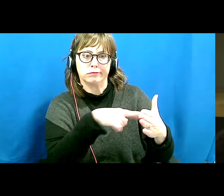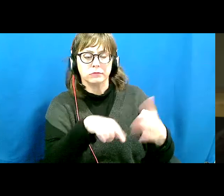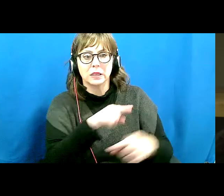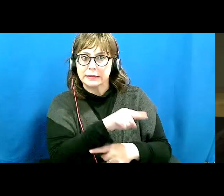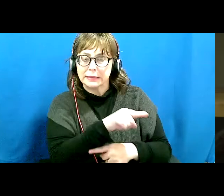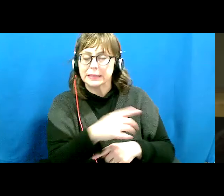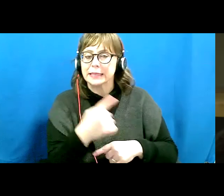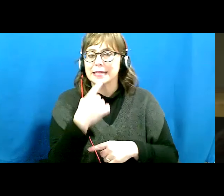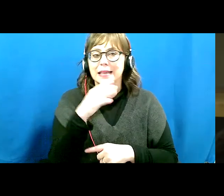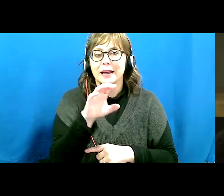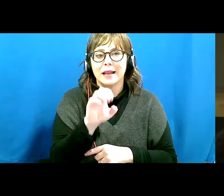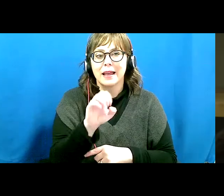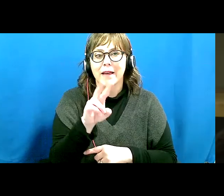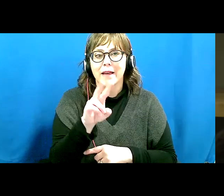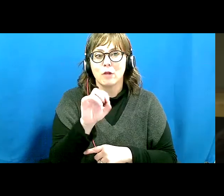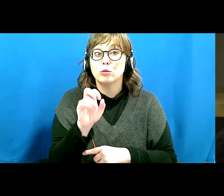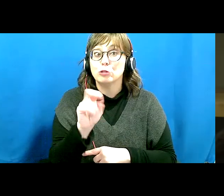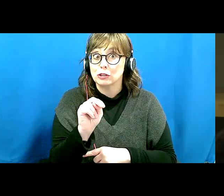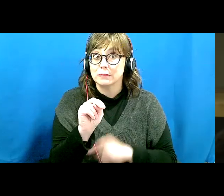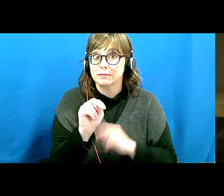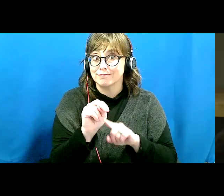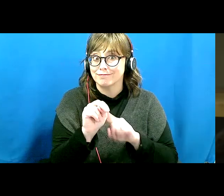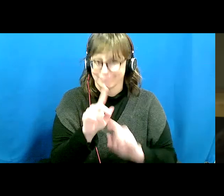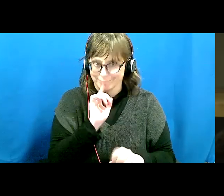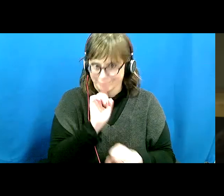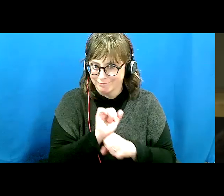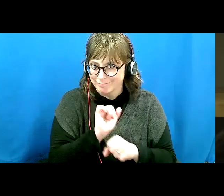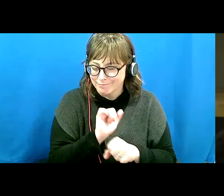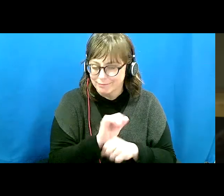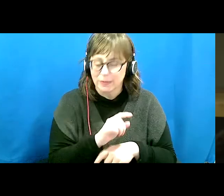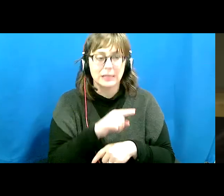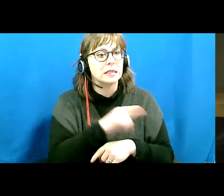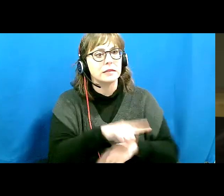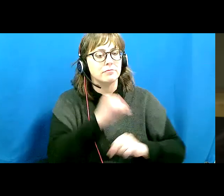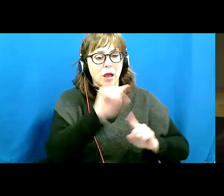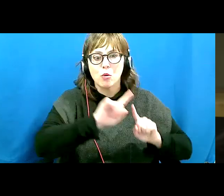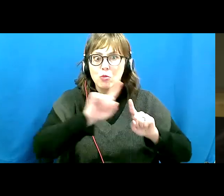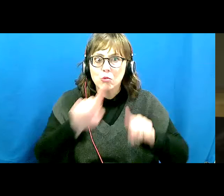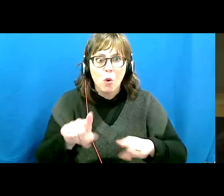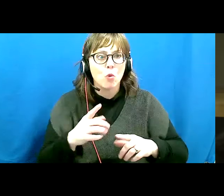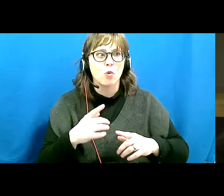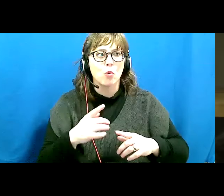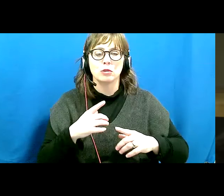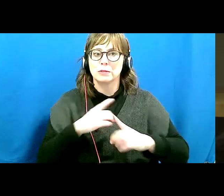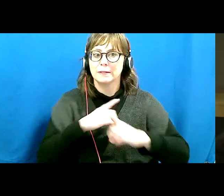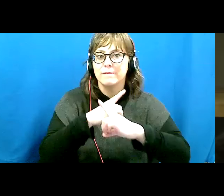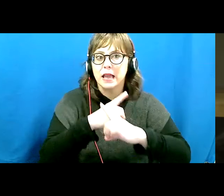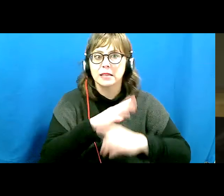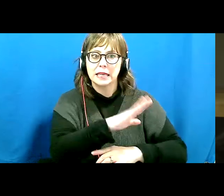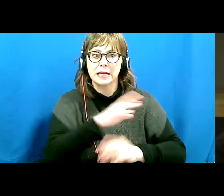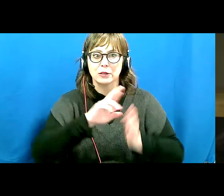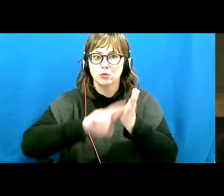evolution was real. And he did not go out to conferences to defend his work. He sent his